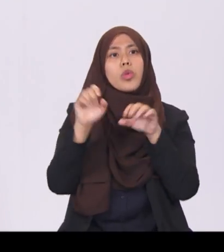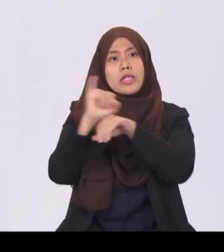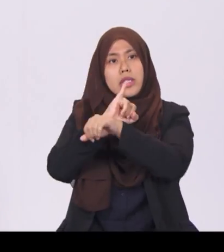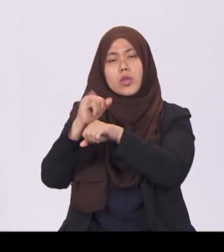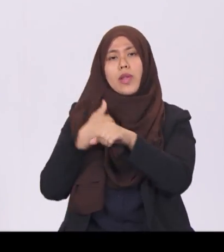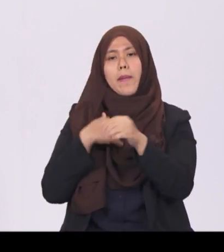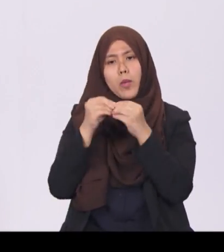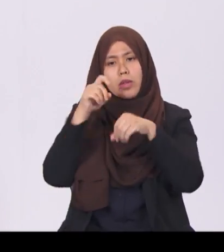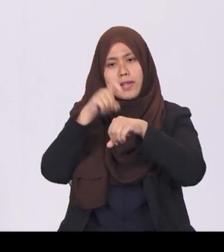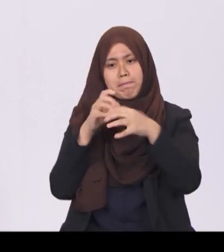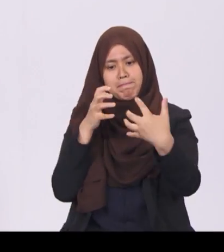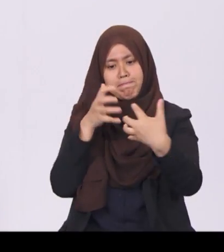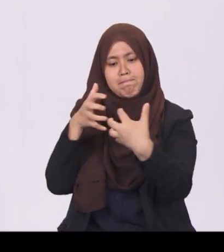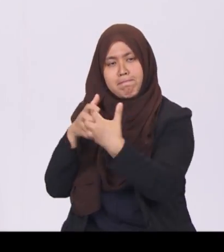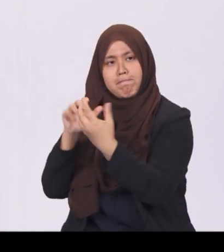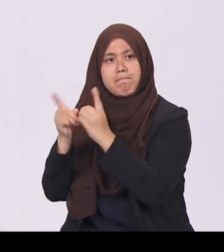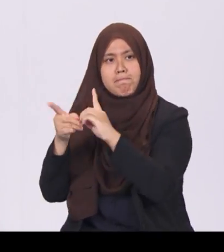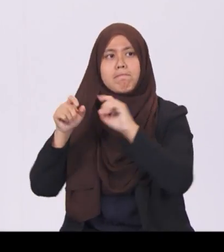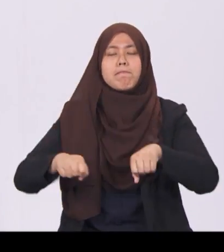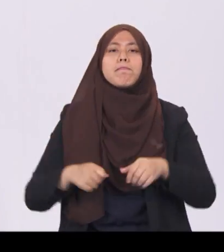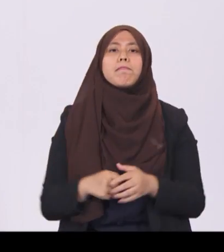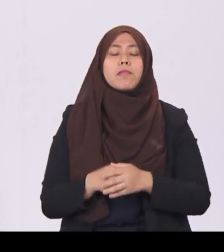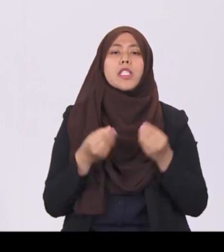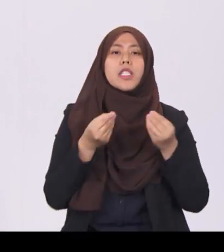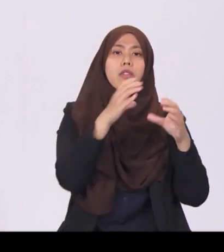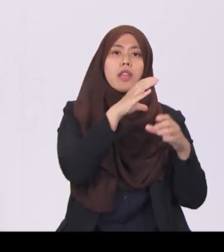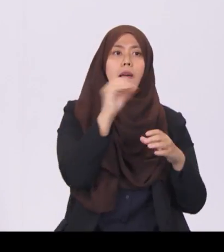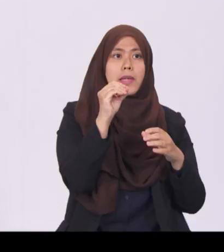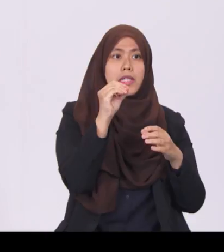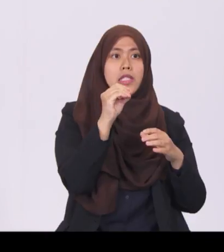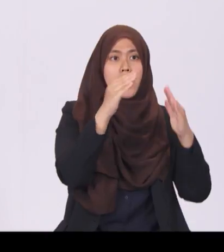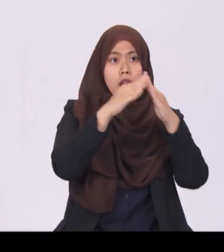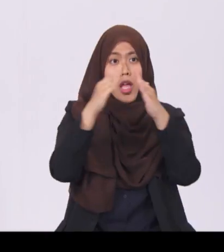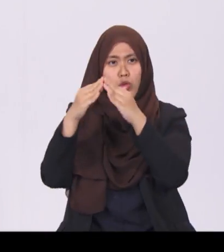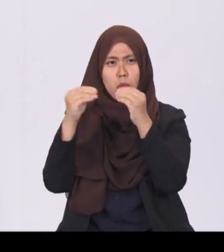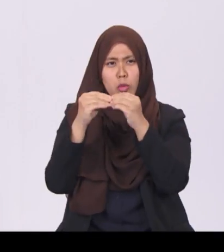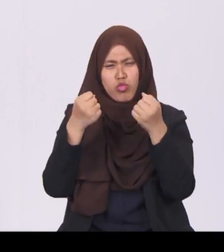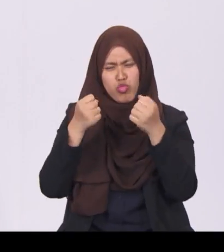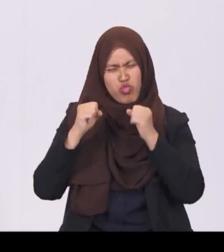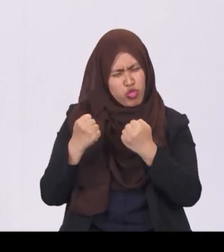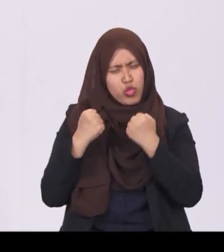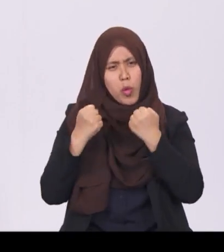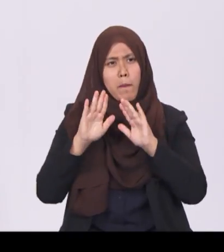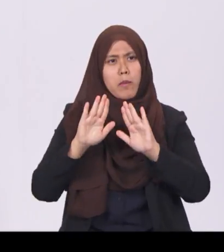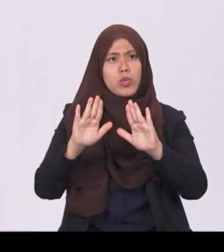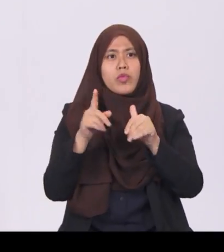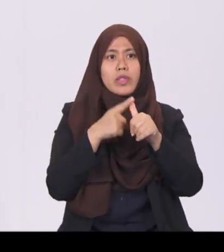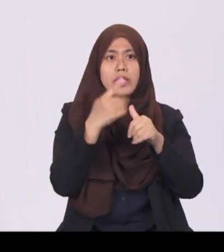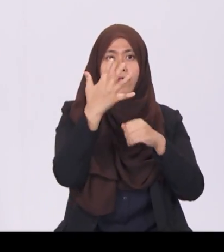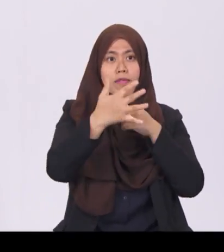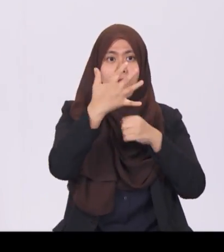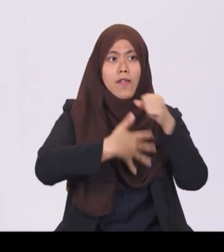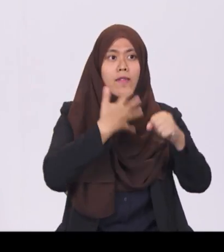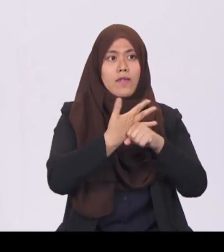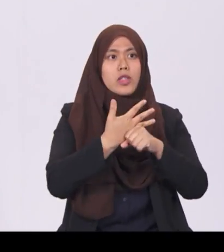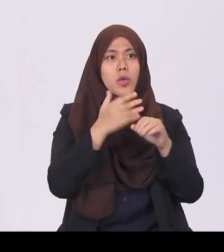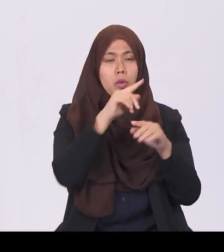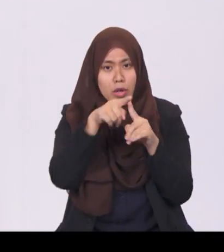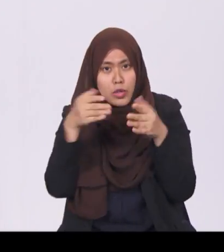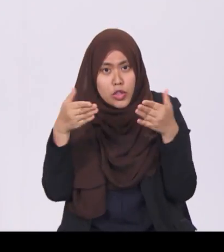To give companies and households a strong push in the first five years when we introduce carbon tax, we will provide more grants and support